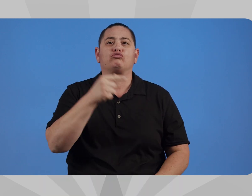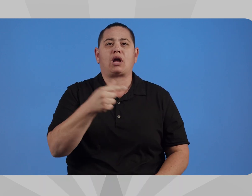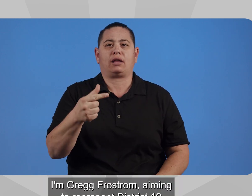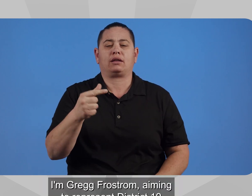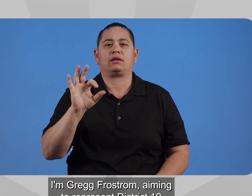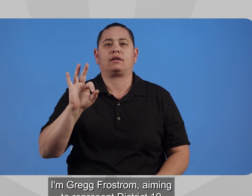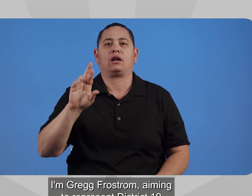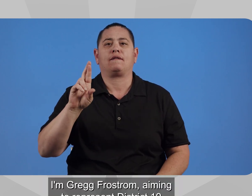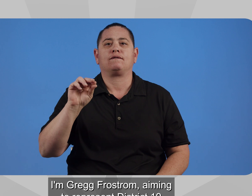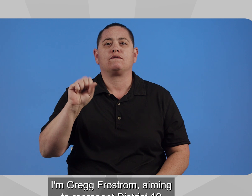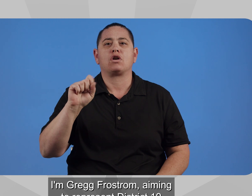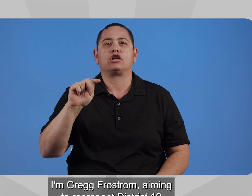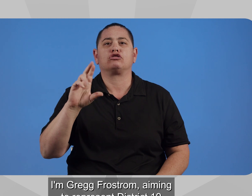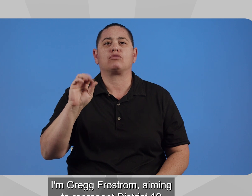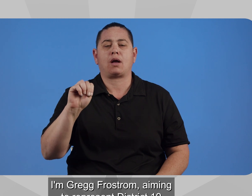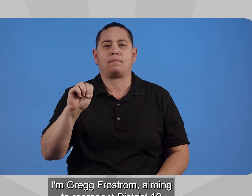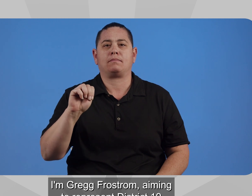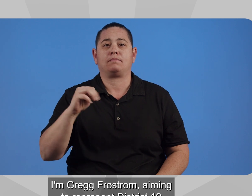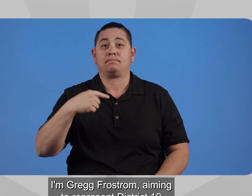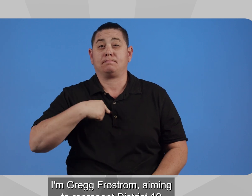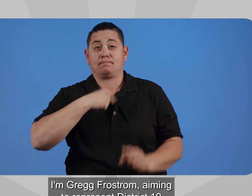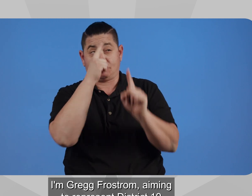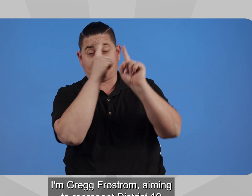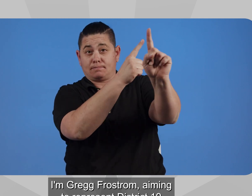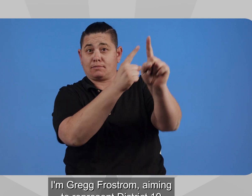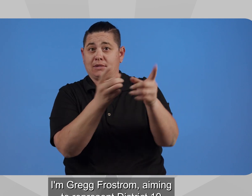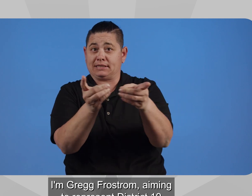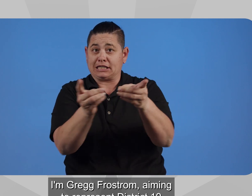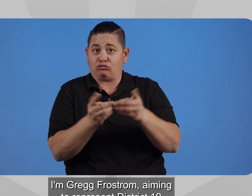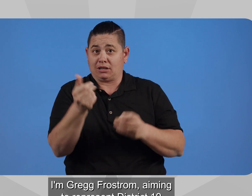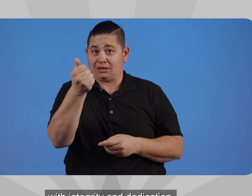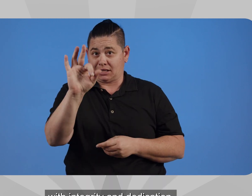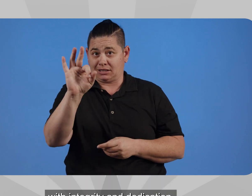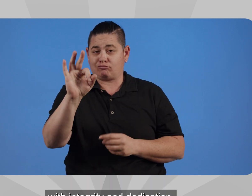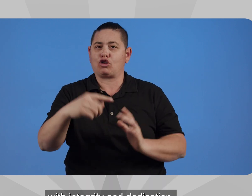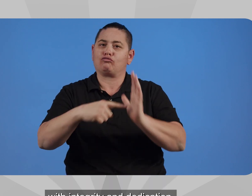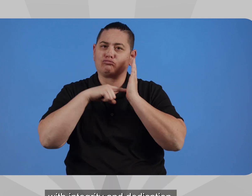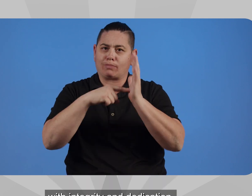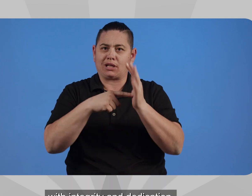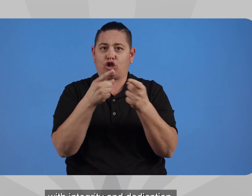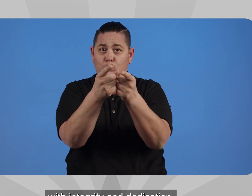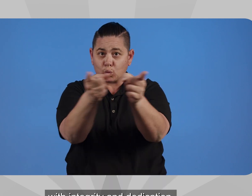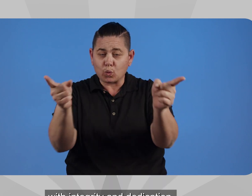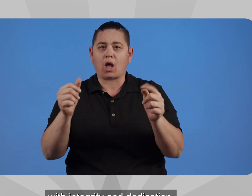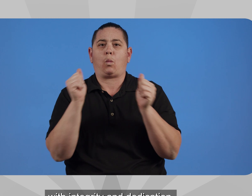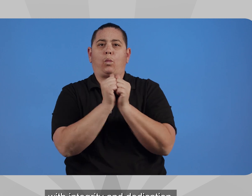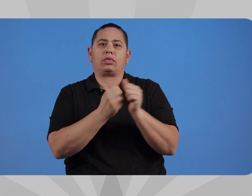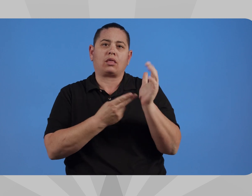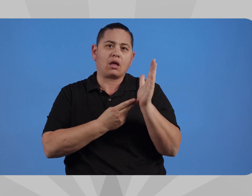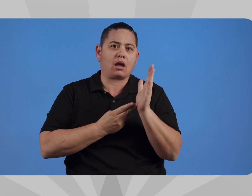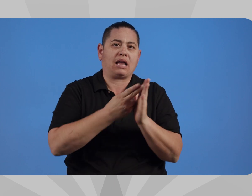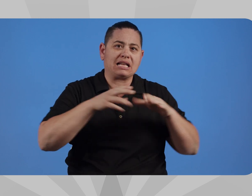I'm Greg Frostrum, aiming to represent District 19 with integrity and dedication.